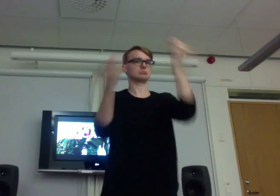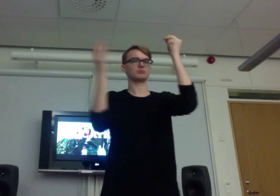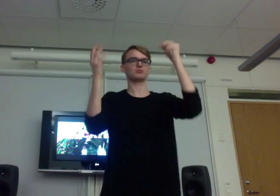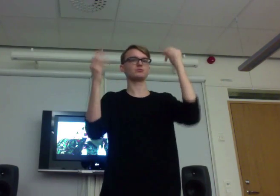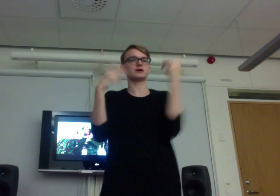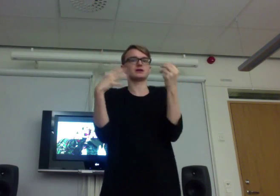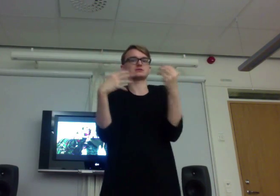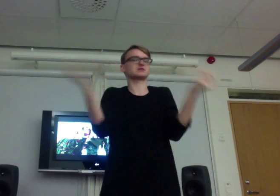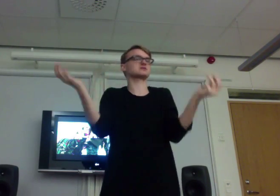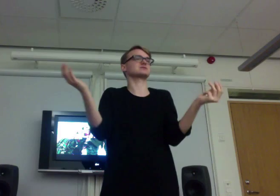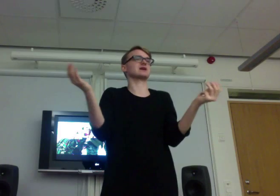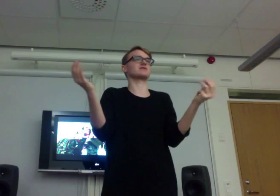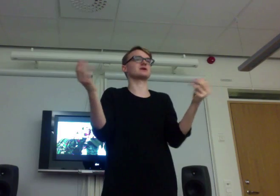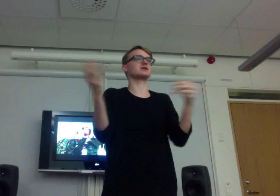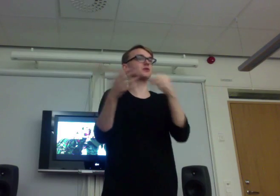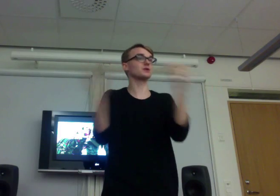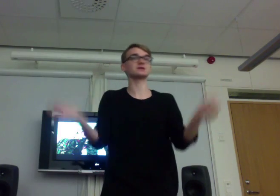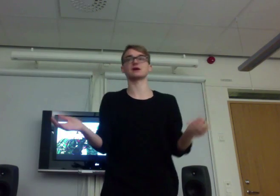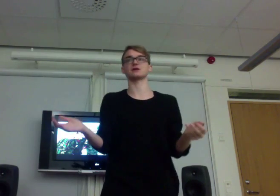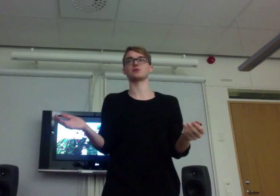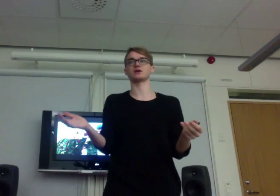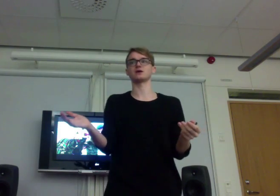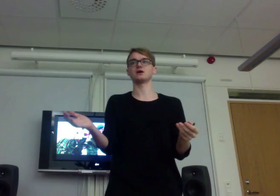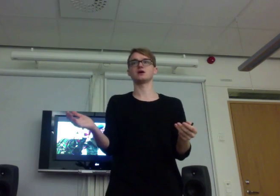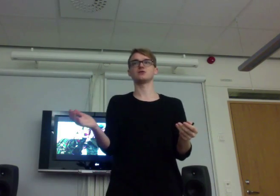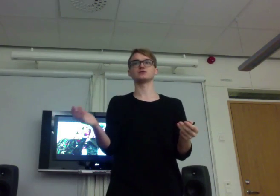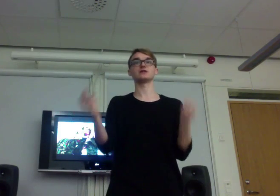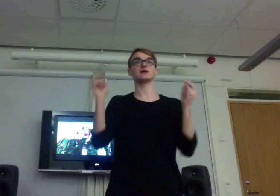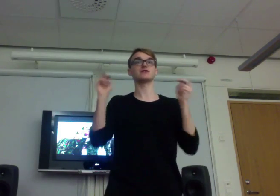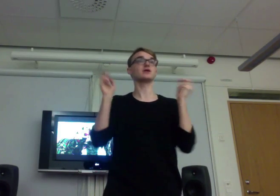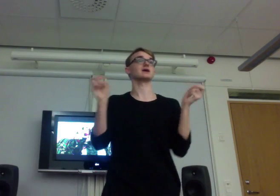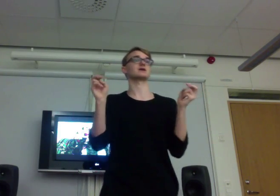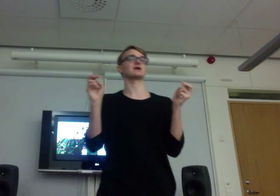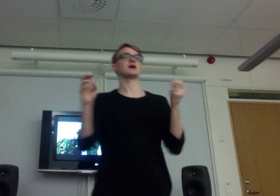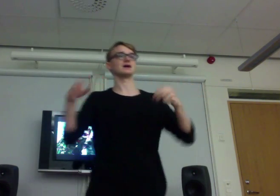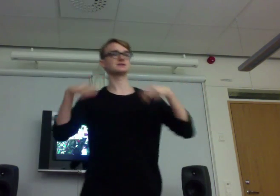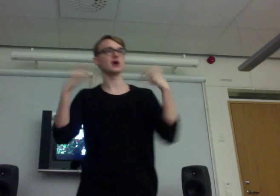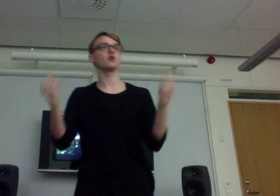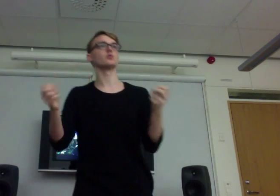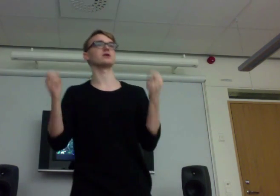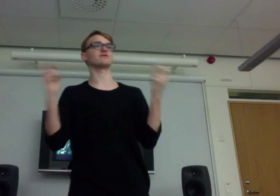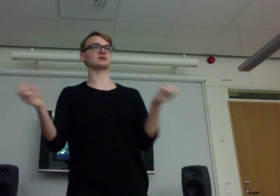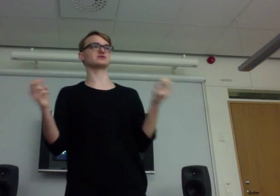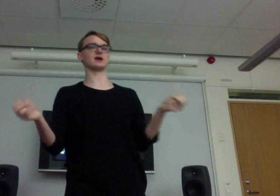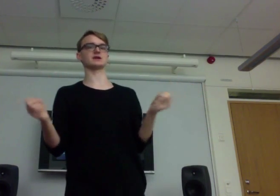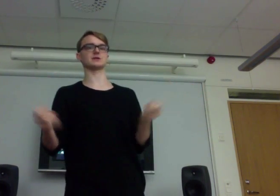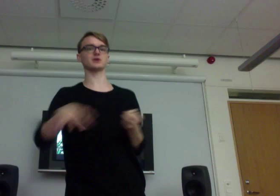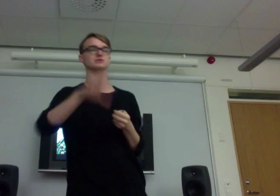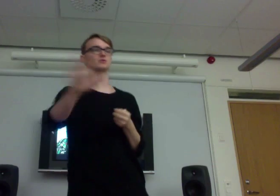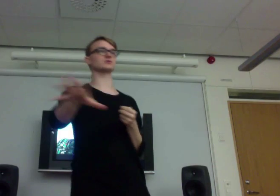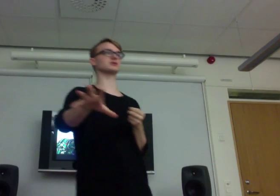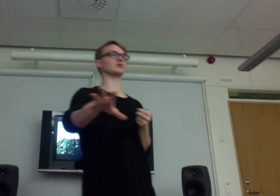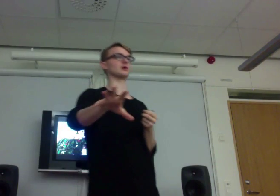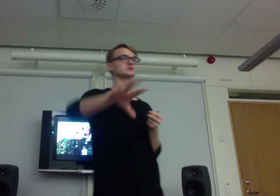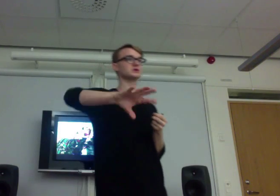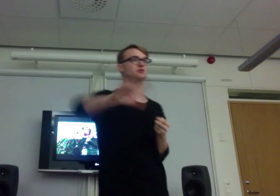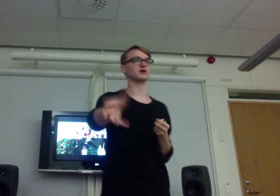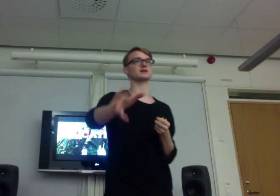They can express themselves in a completely other way Than they think is the only fixed reality. Because what we do is we create